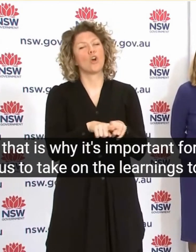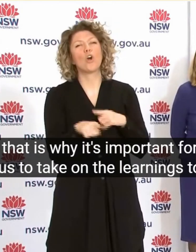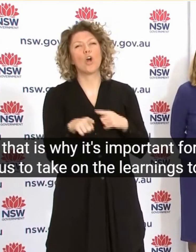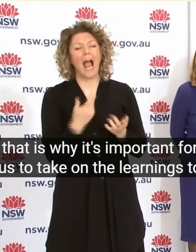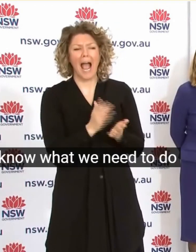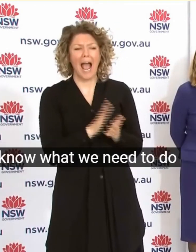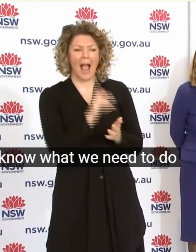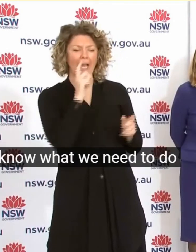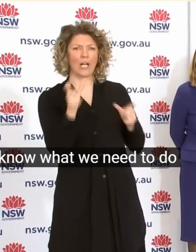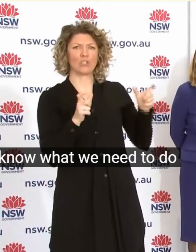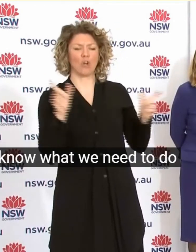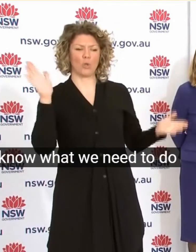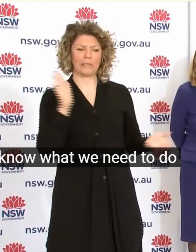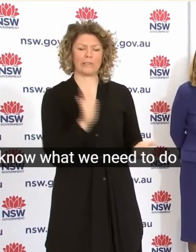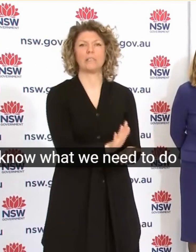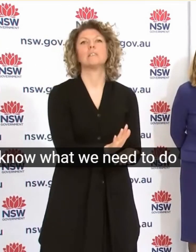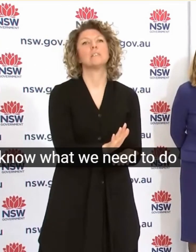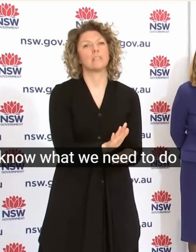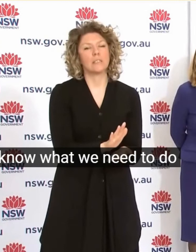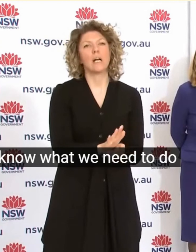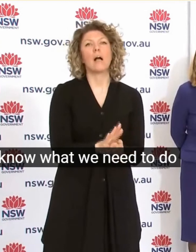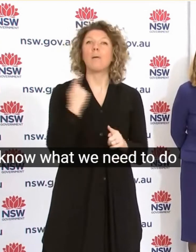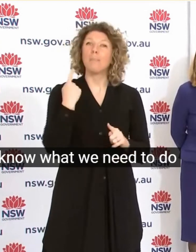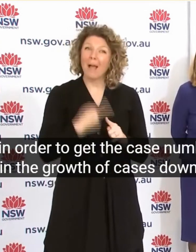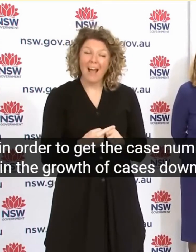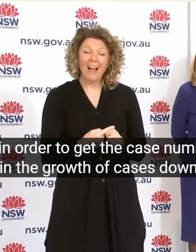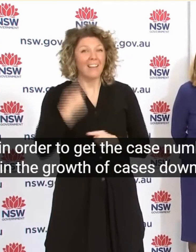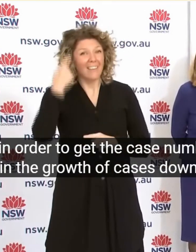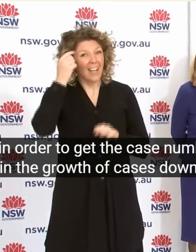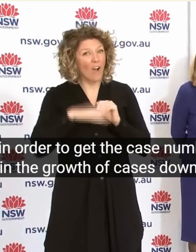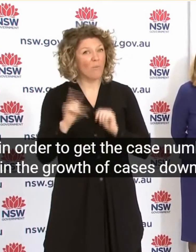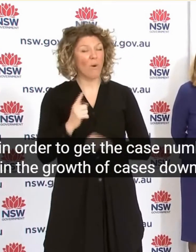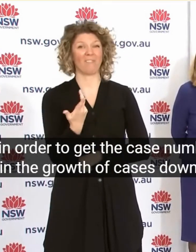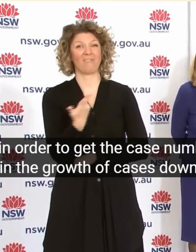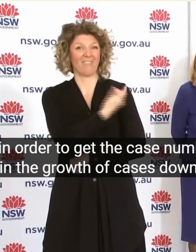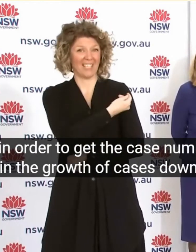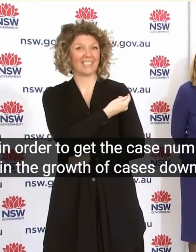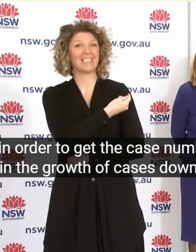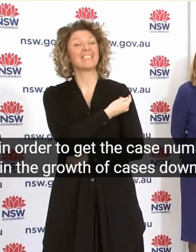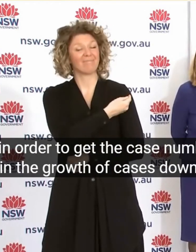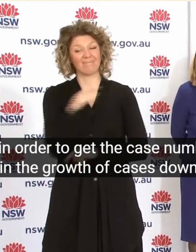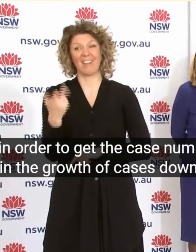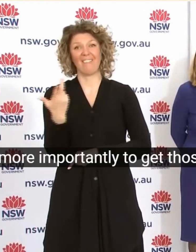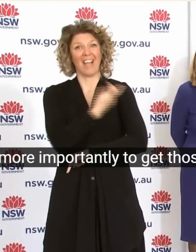Order To Get The Case Numbers And The Growth Of Cases Down But More Importantly To Get Those Vaccination Rates Up